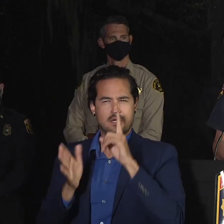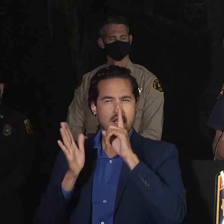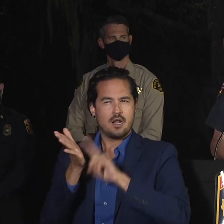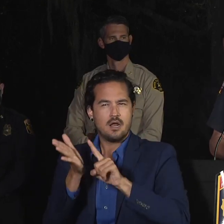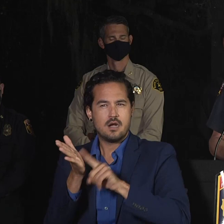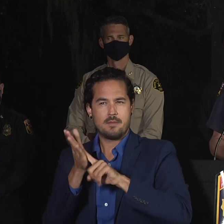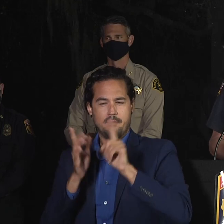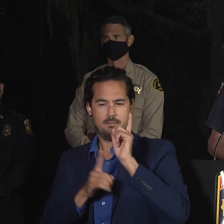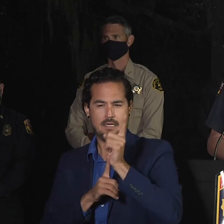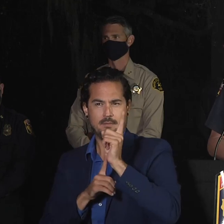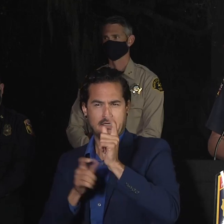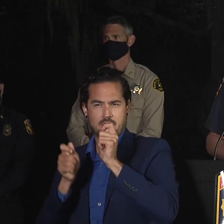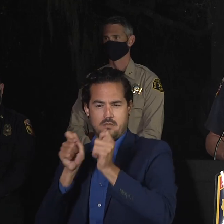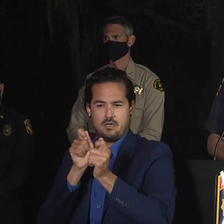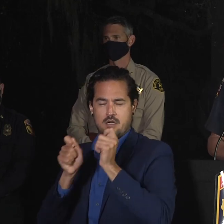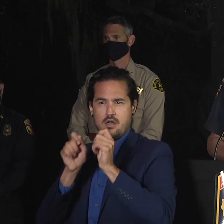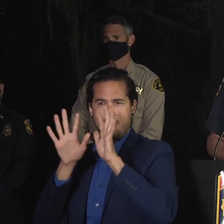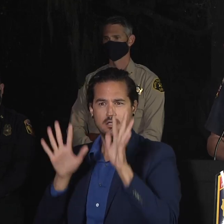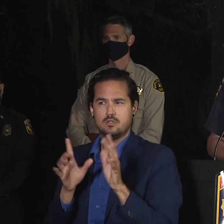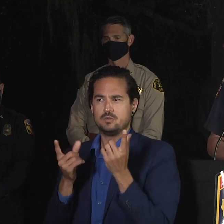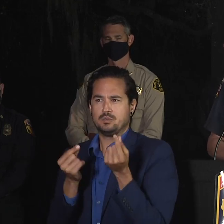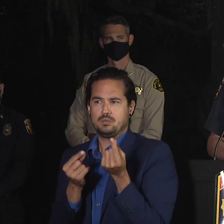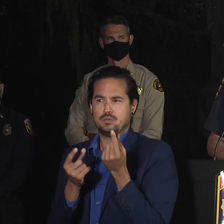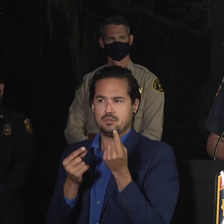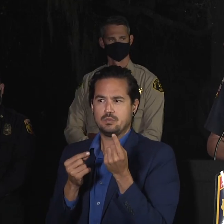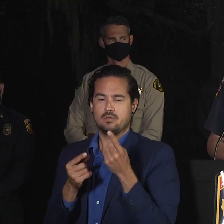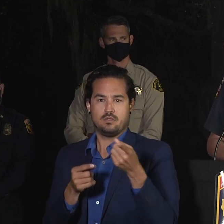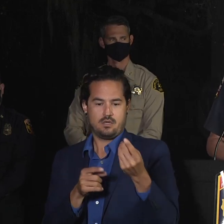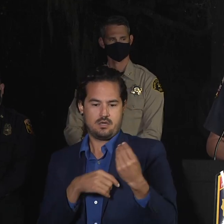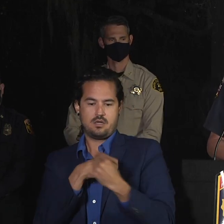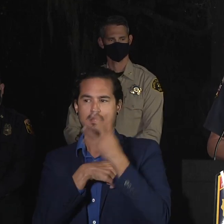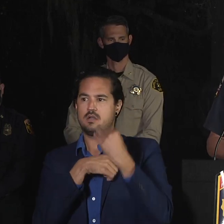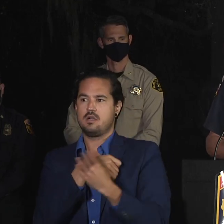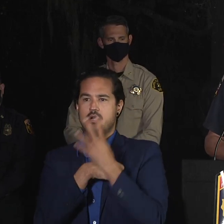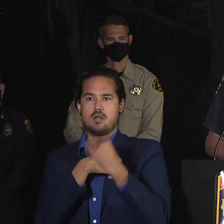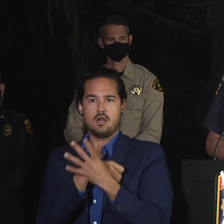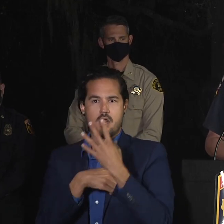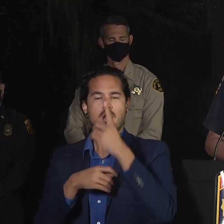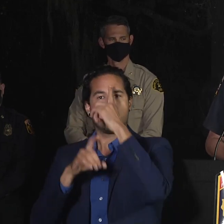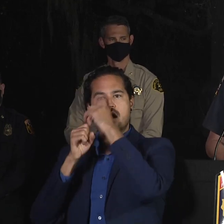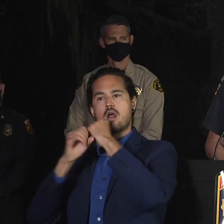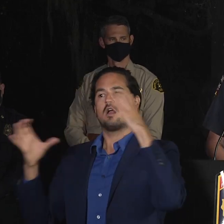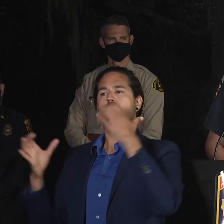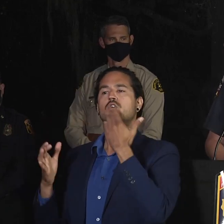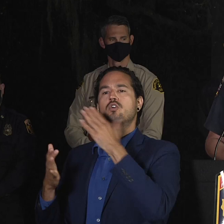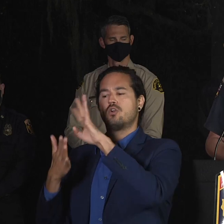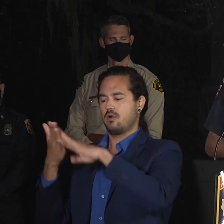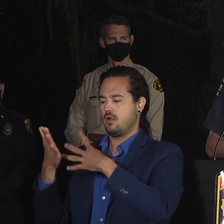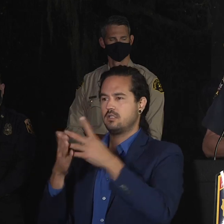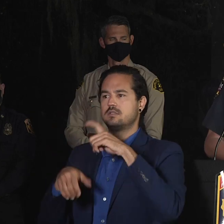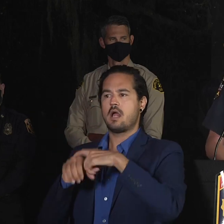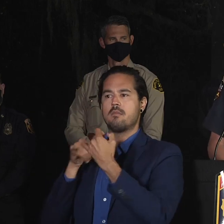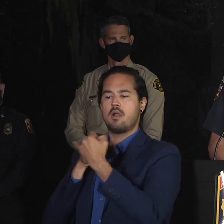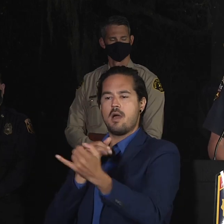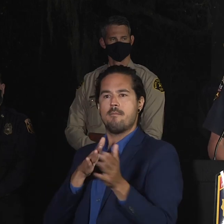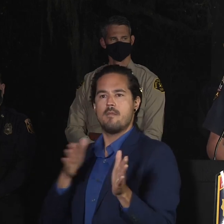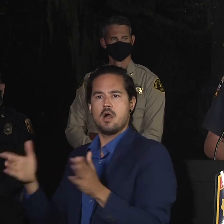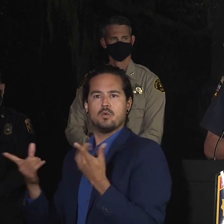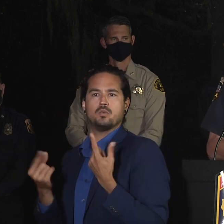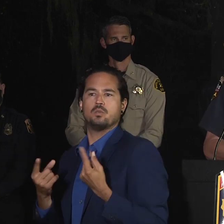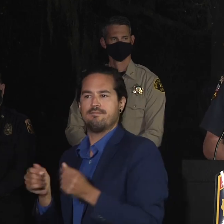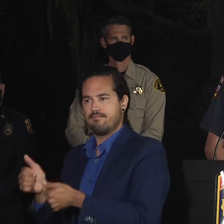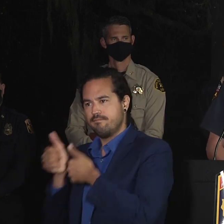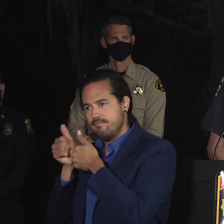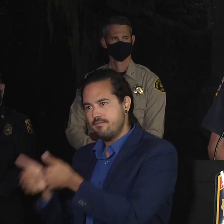And from that, they put out a really good matrix for us to follow. and they do it because firefighters are kind of visual creatures.